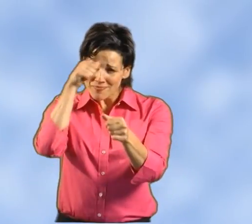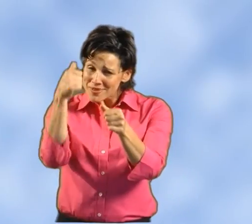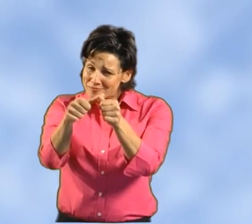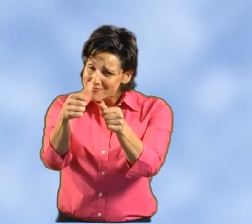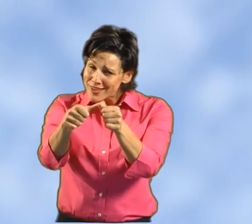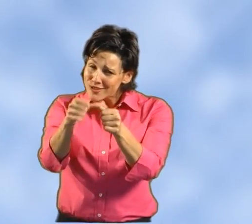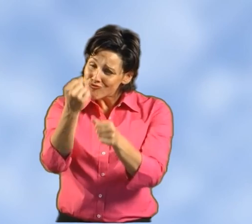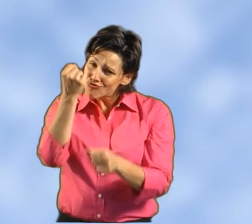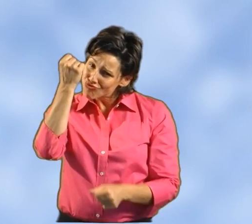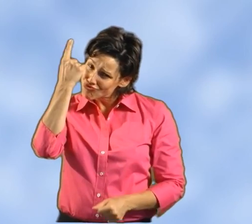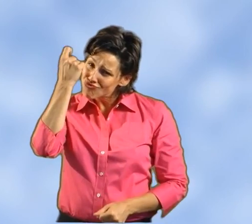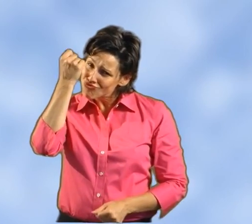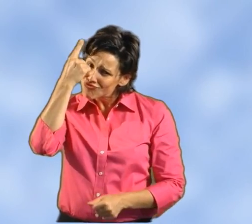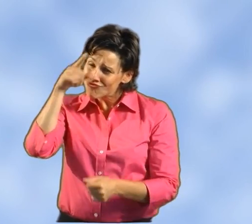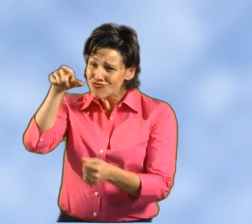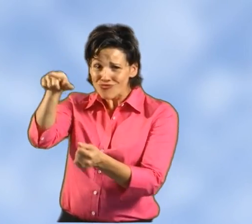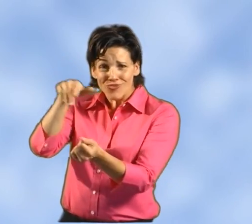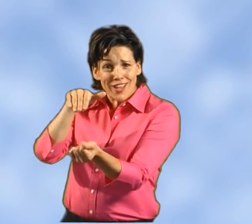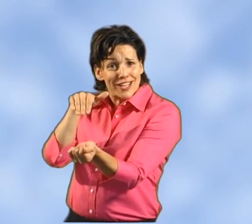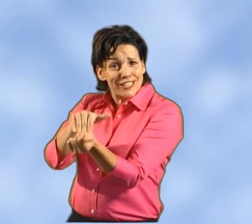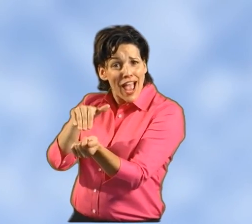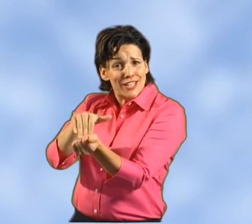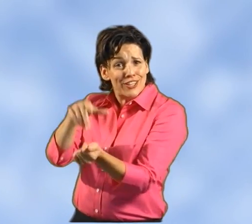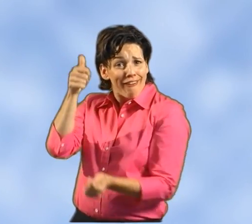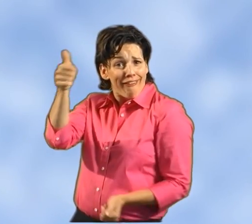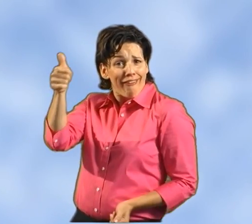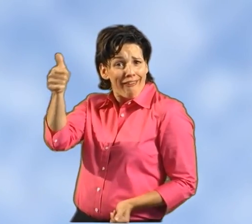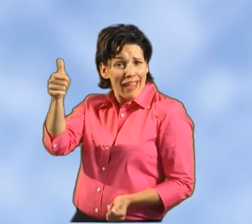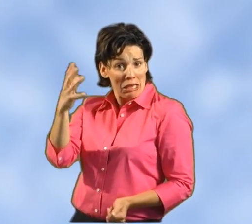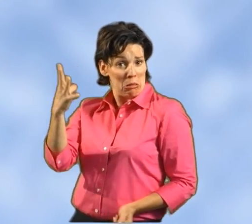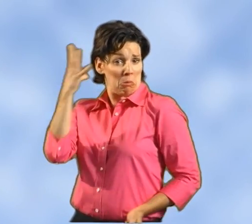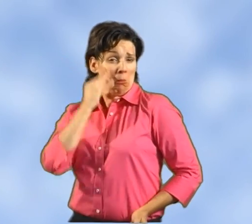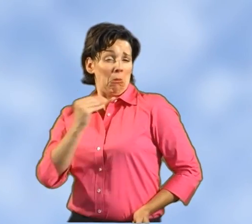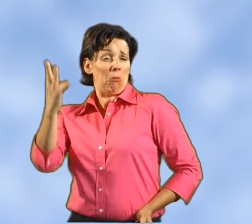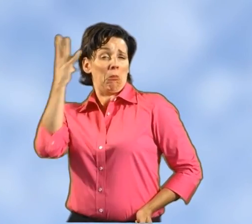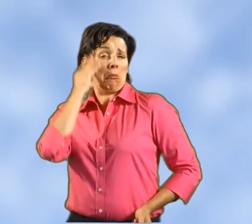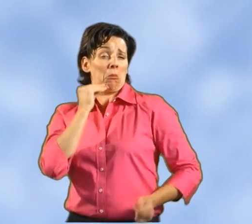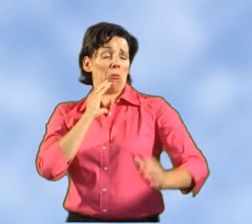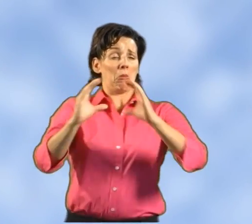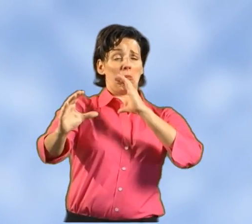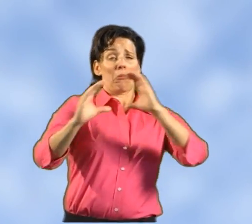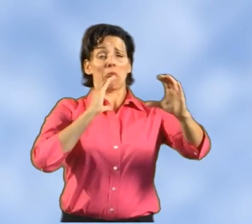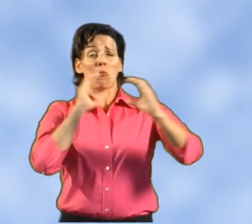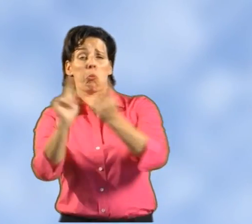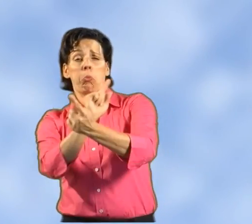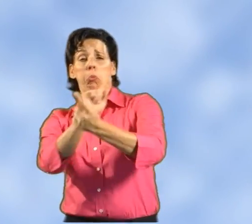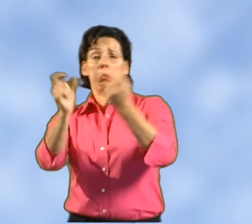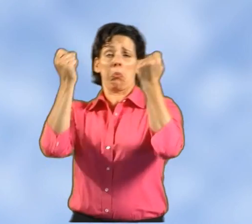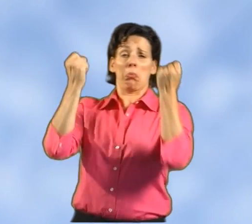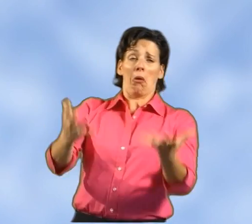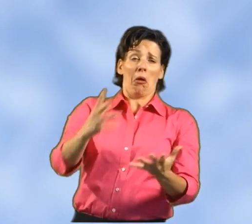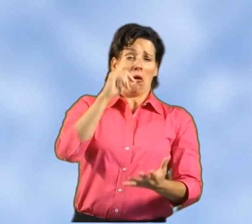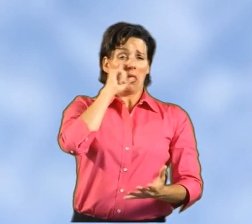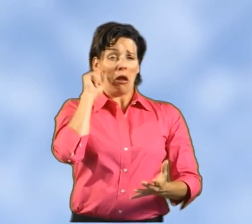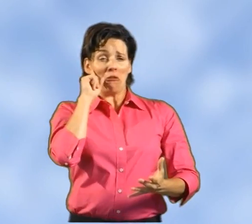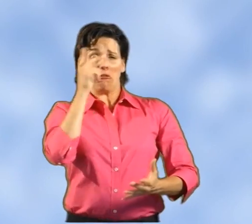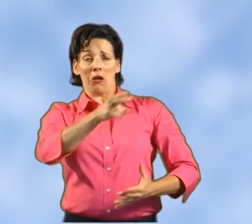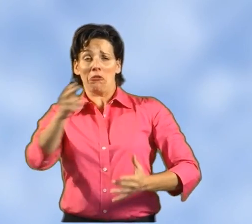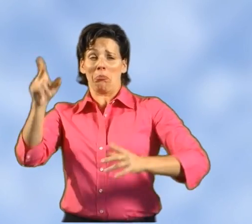your most doctors have little experience communicating with deaf and hard of